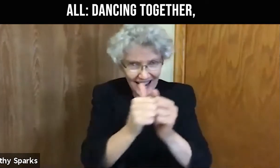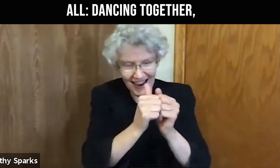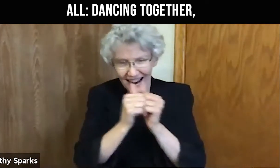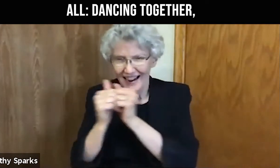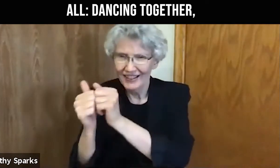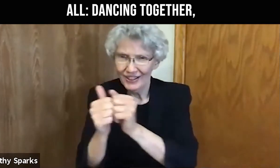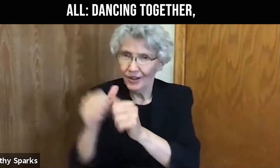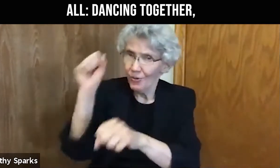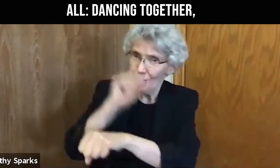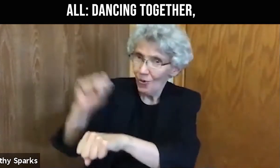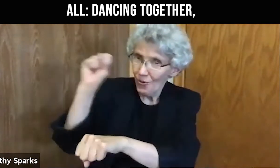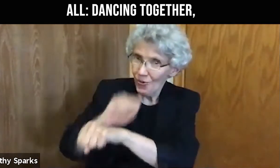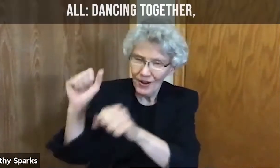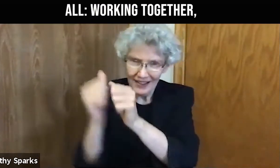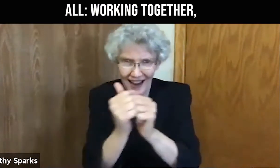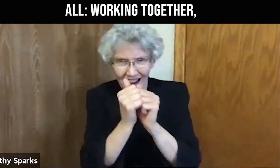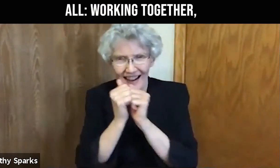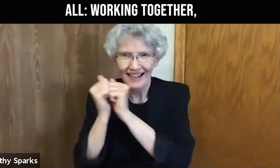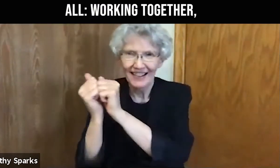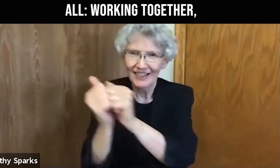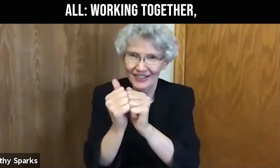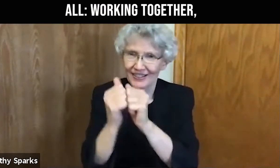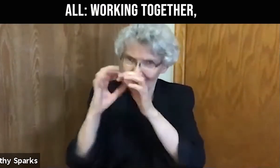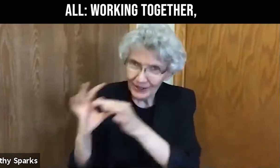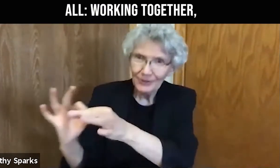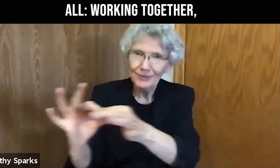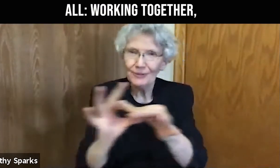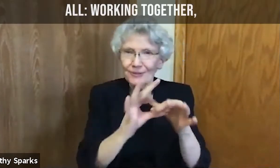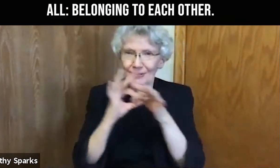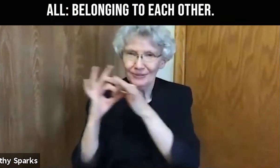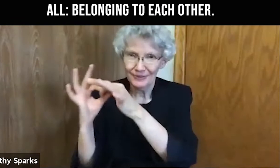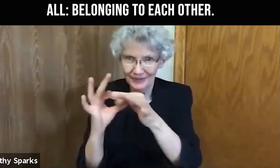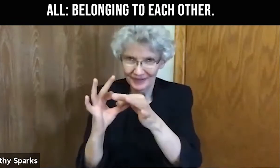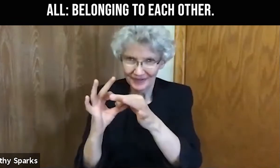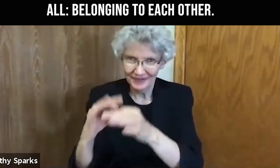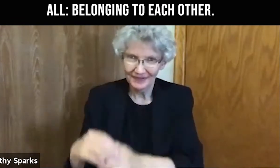Dancing together. Working together. Belonging to each other.